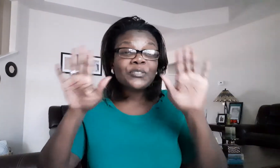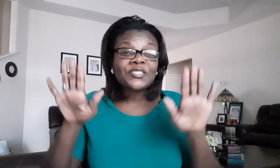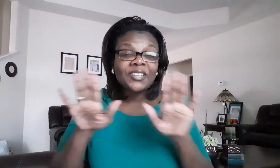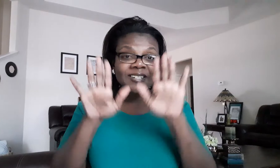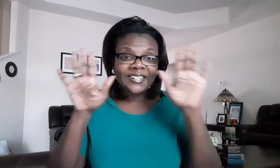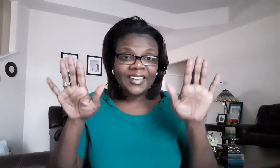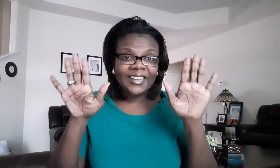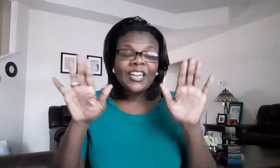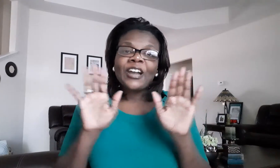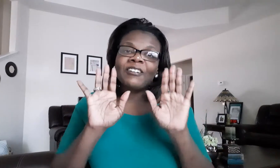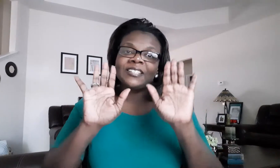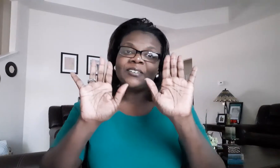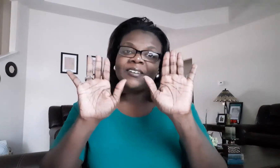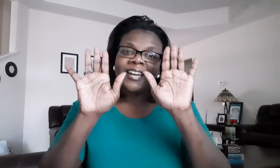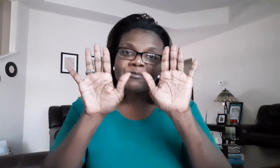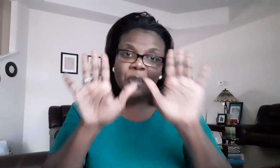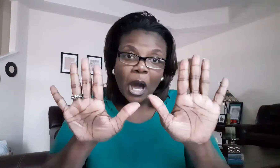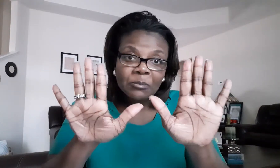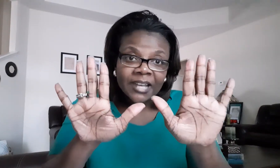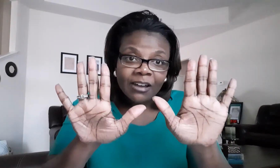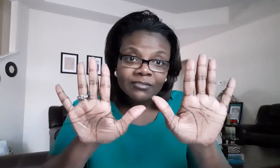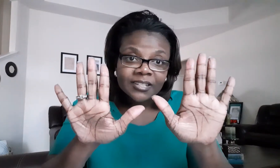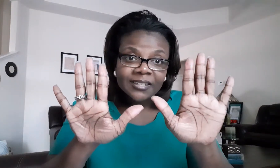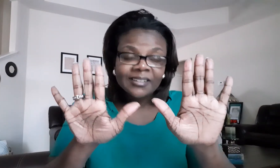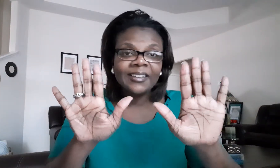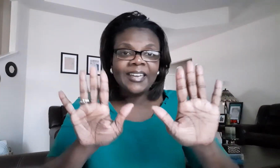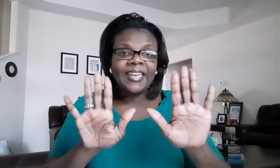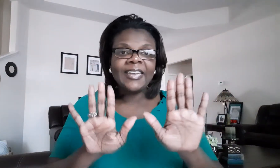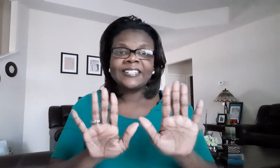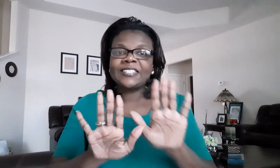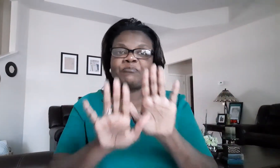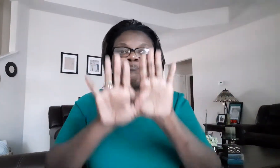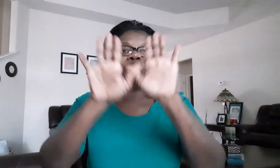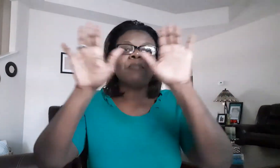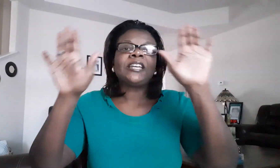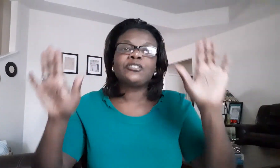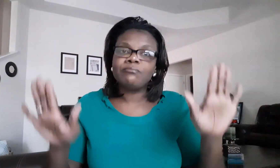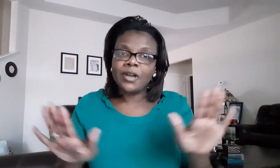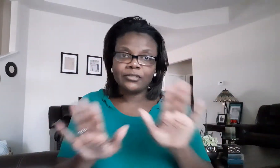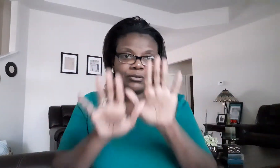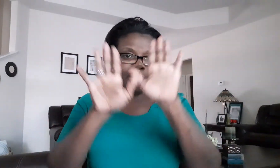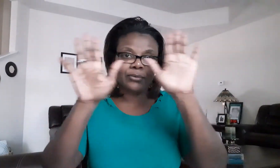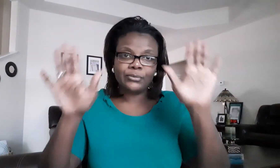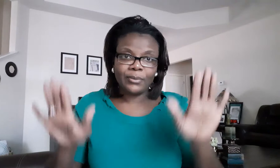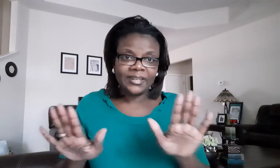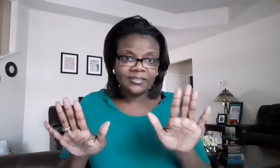sunday all right so palms out and just make a circle twice